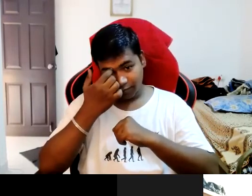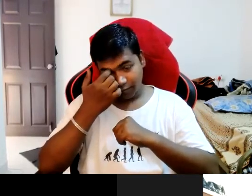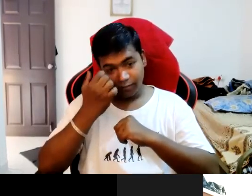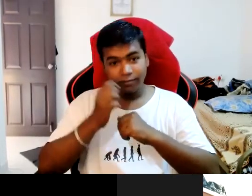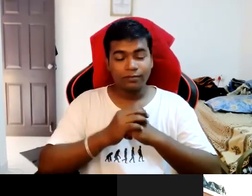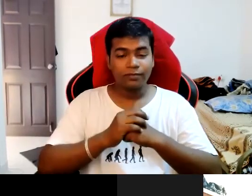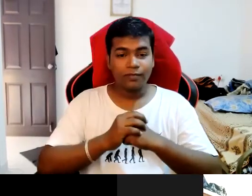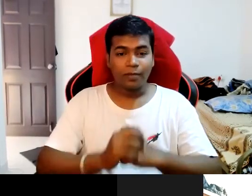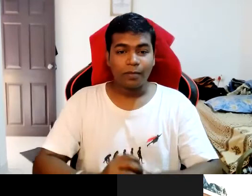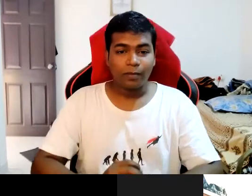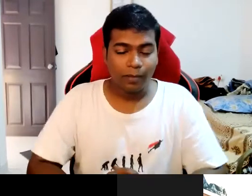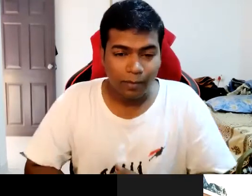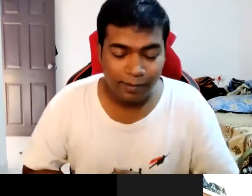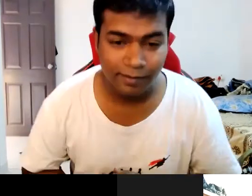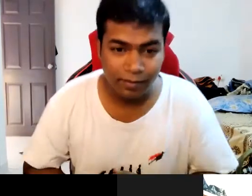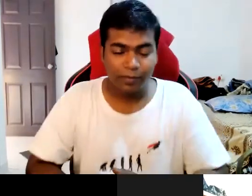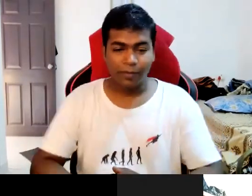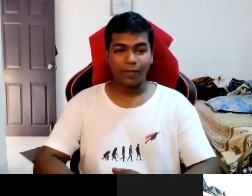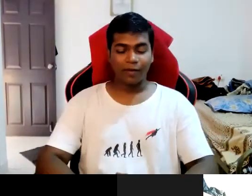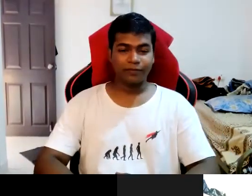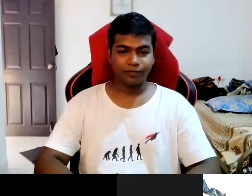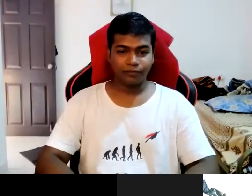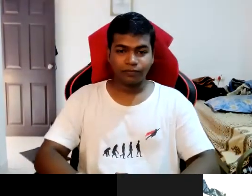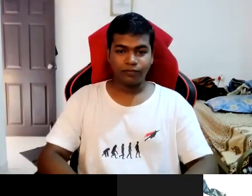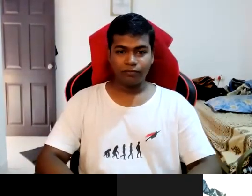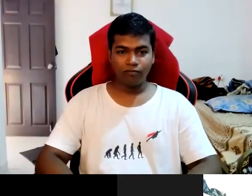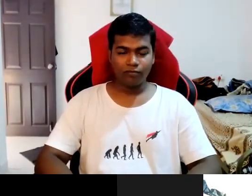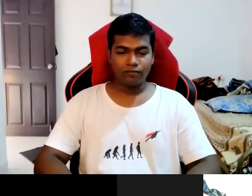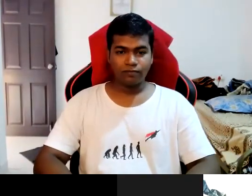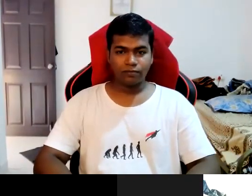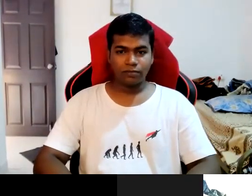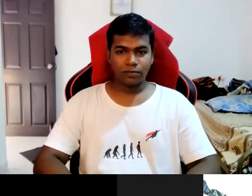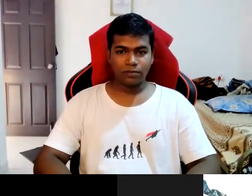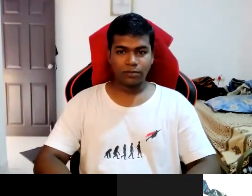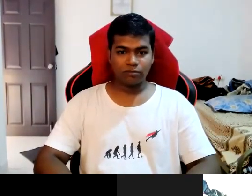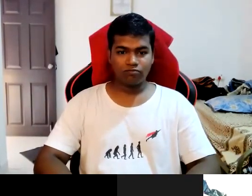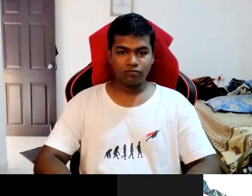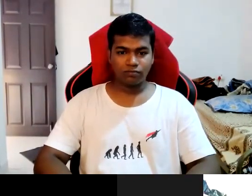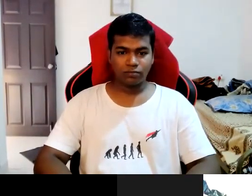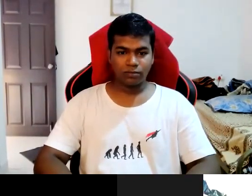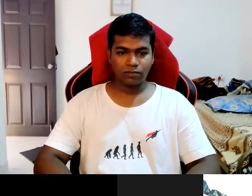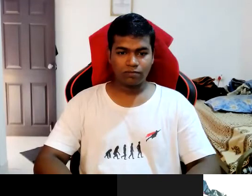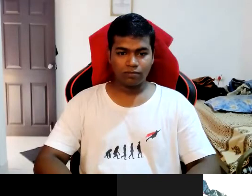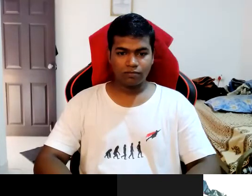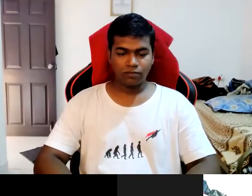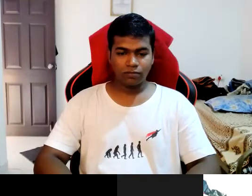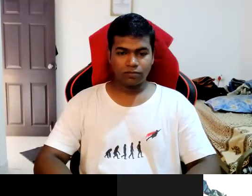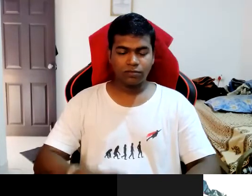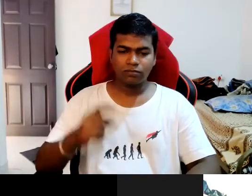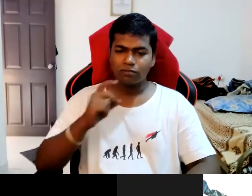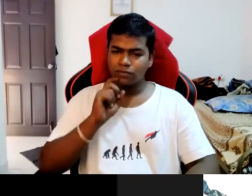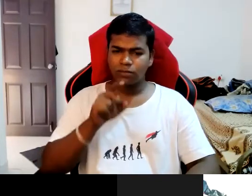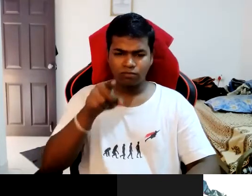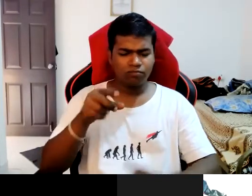Yes it's better. Thank you. Okay so Sarisha why don't you introduce yourself discuss your journey